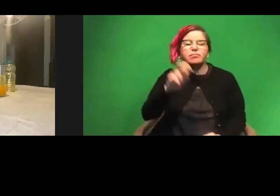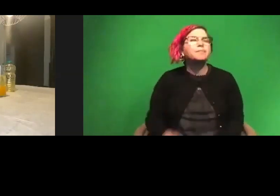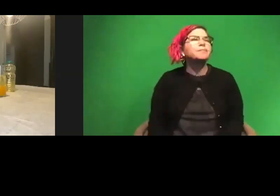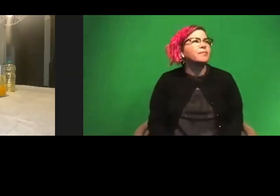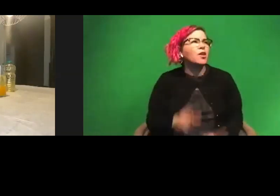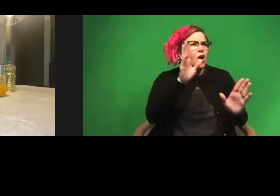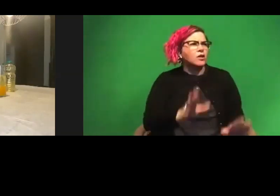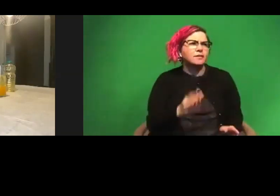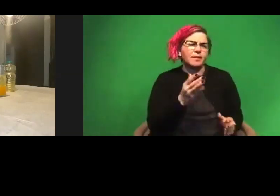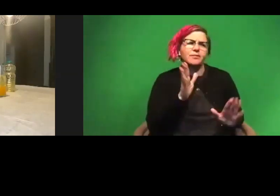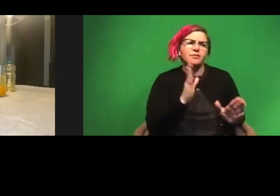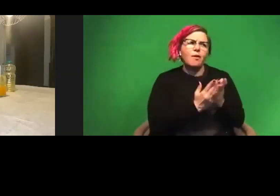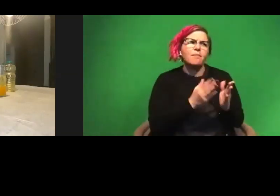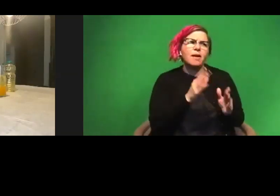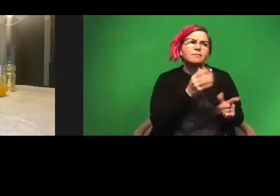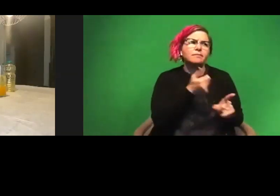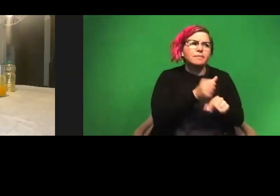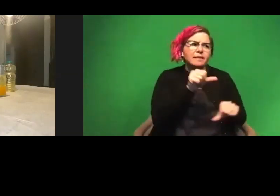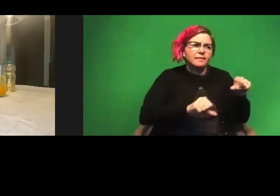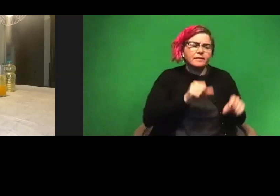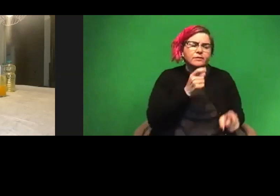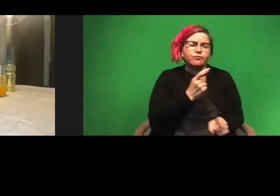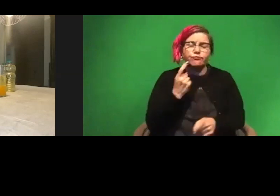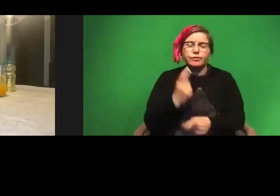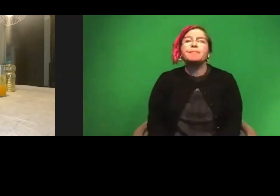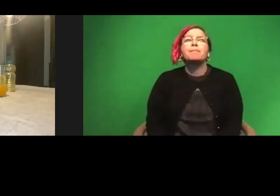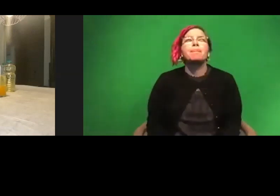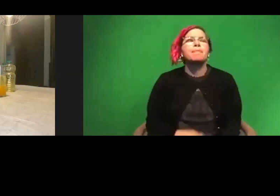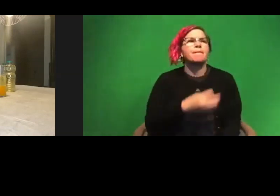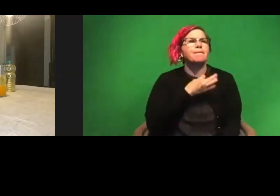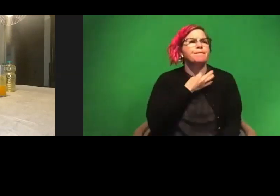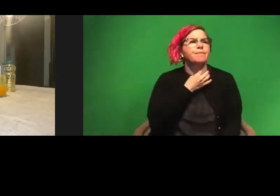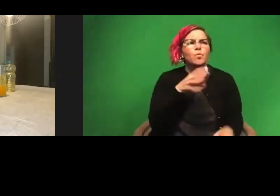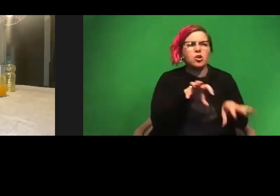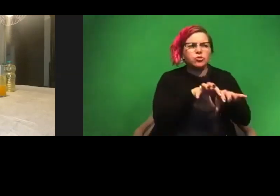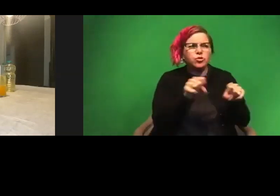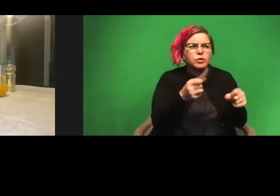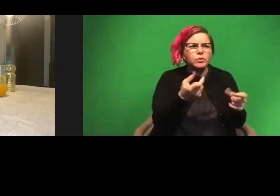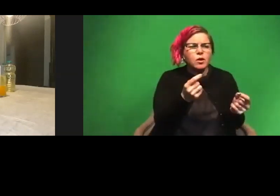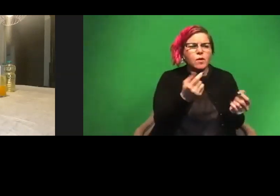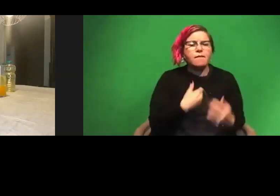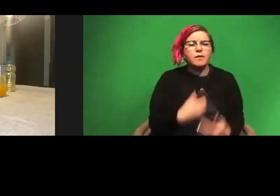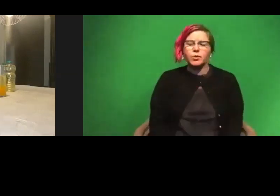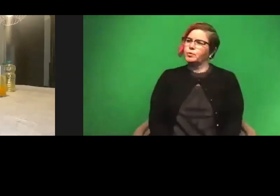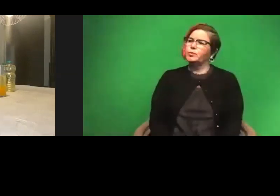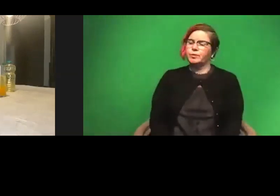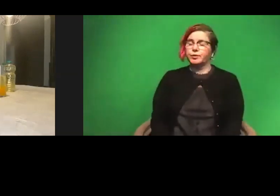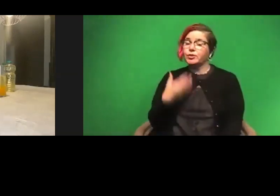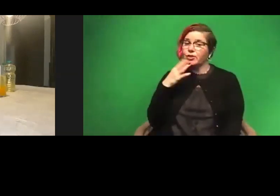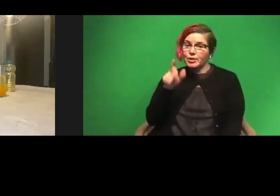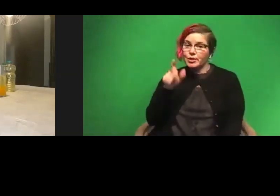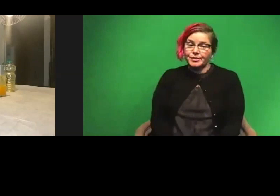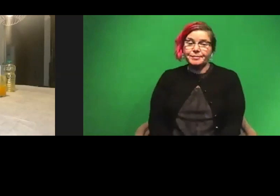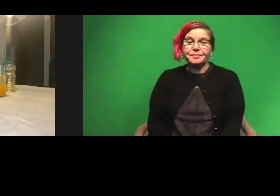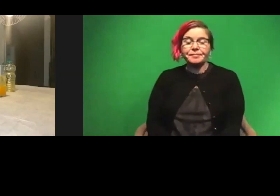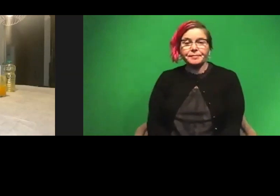awesome part about being a scientist. Um, all of them would like to know what degrees do you have? Oh, good questions. So